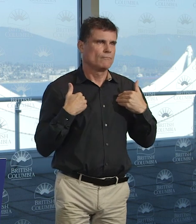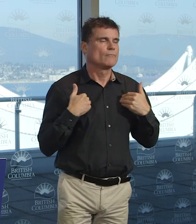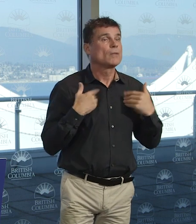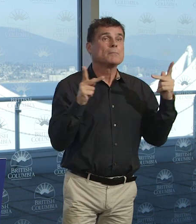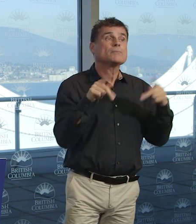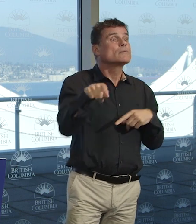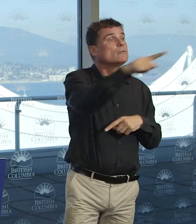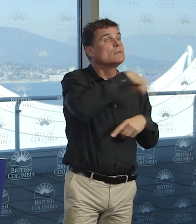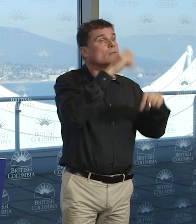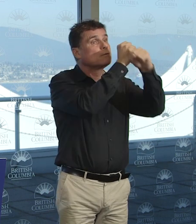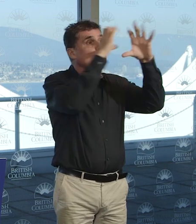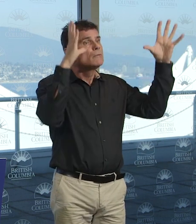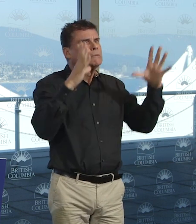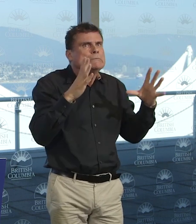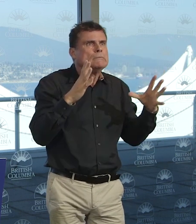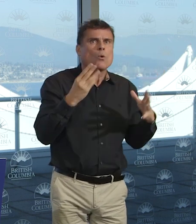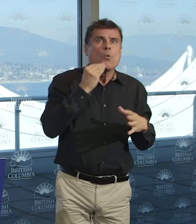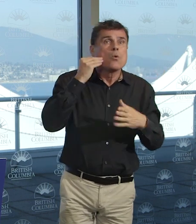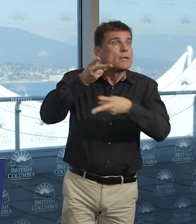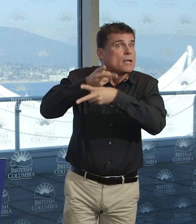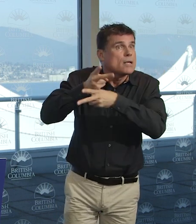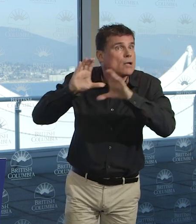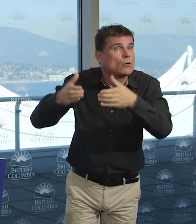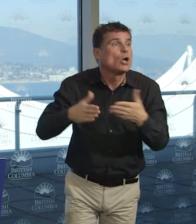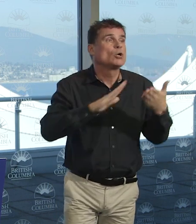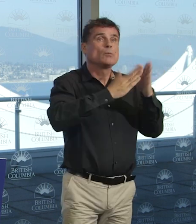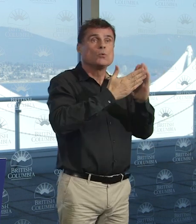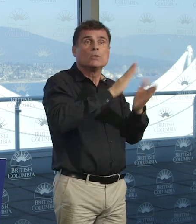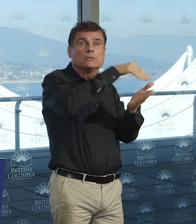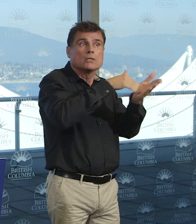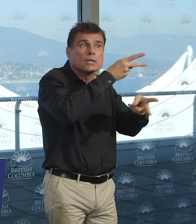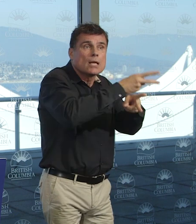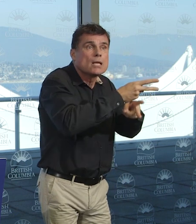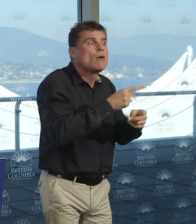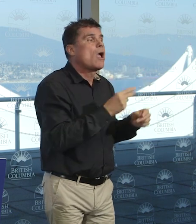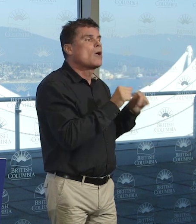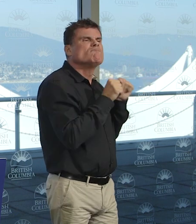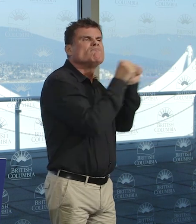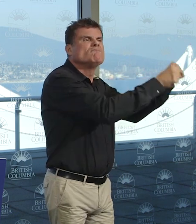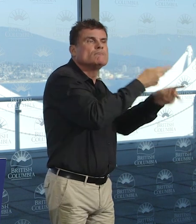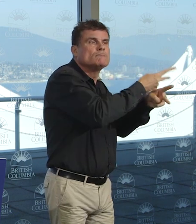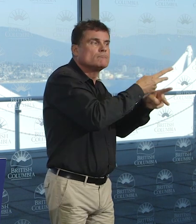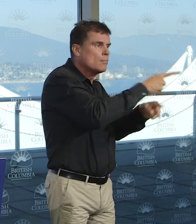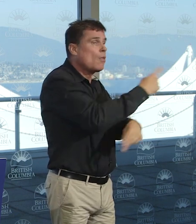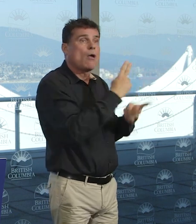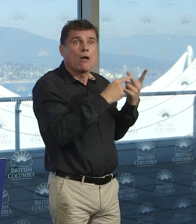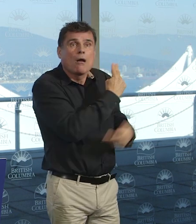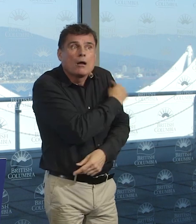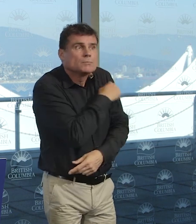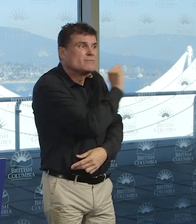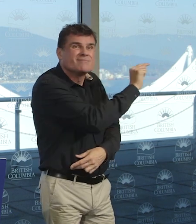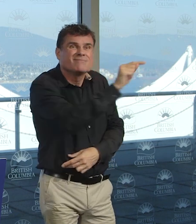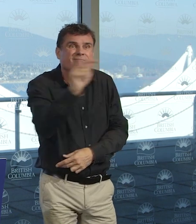whether it's our community physicians, whether it's our hospitals, our long-term care homes. And I want to say that right now we have been working